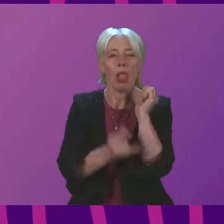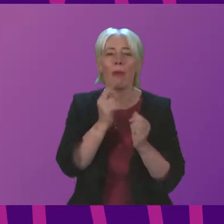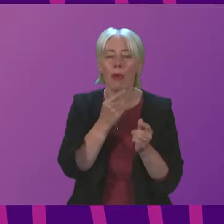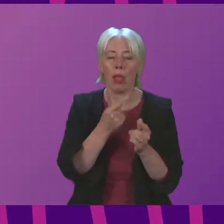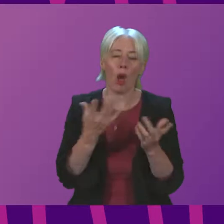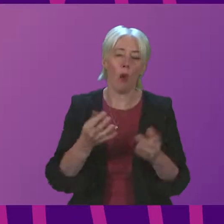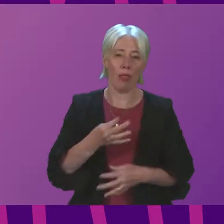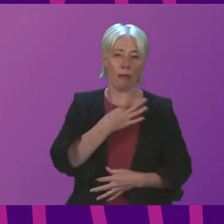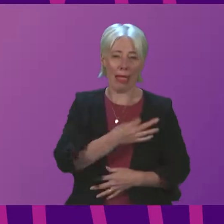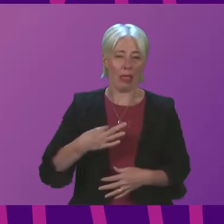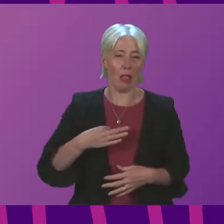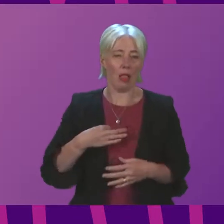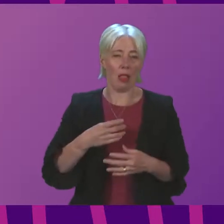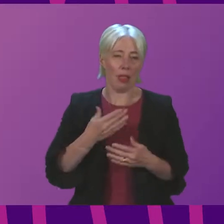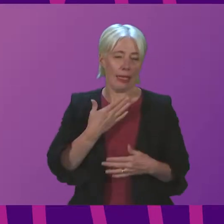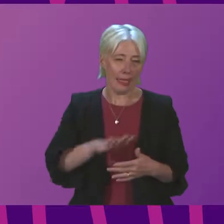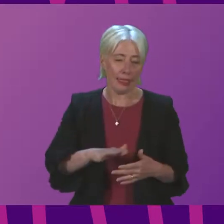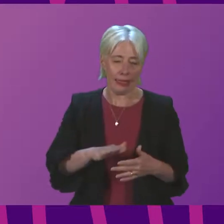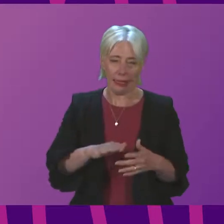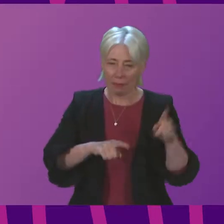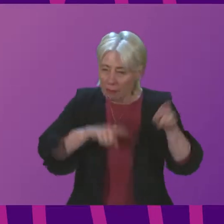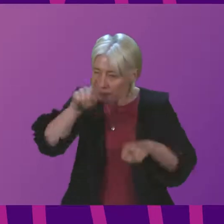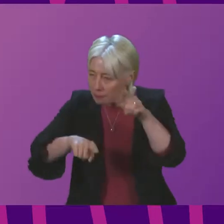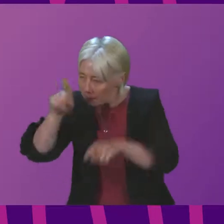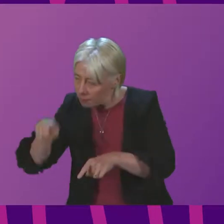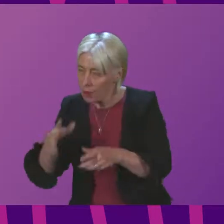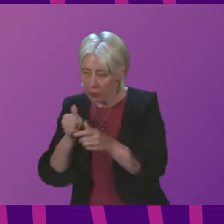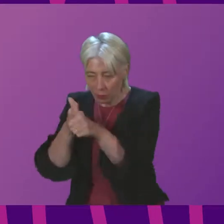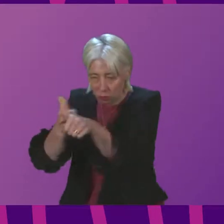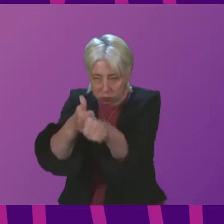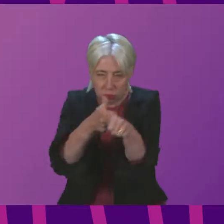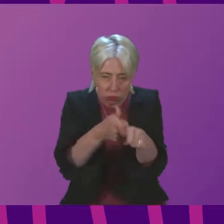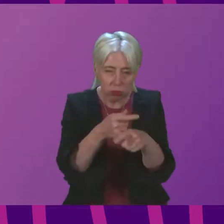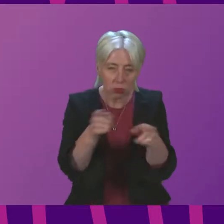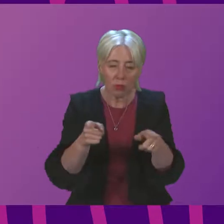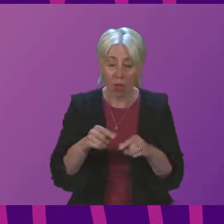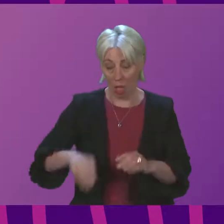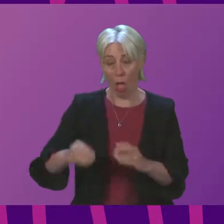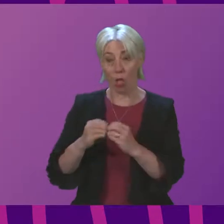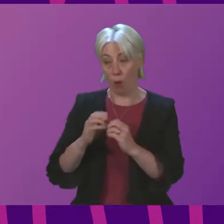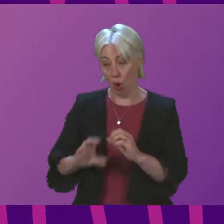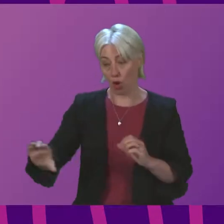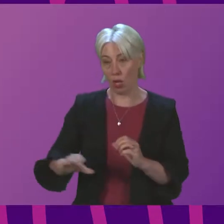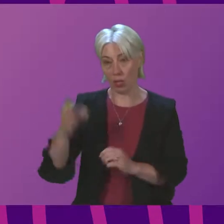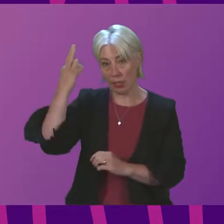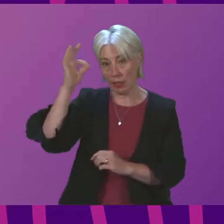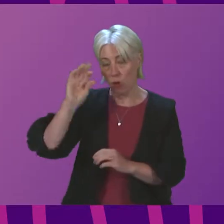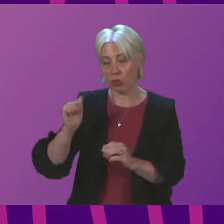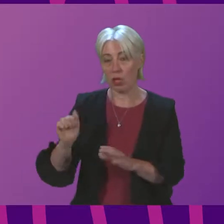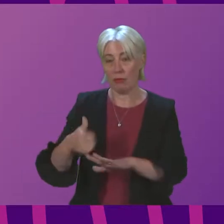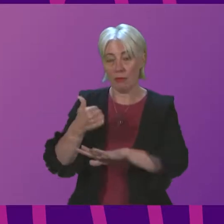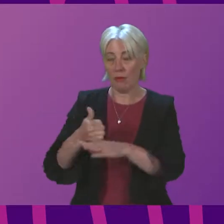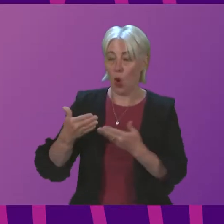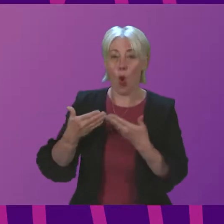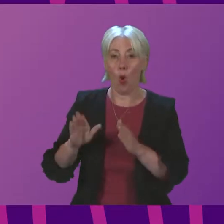with a range of actions being taken in the most affected areas. Scottish Borders Council opened drop-in centres and key